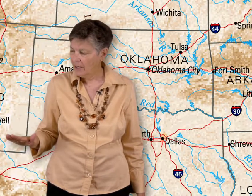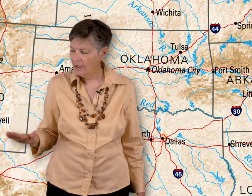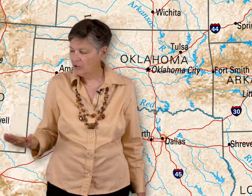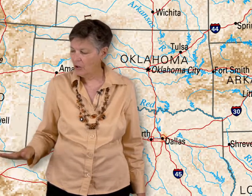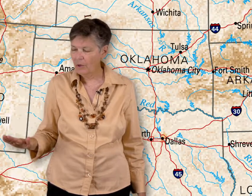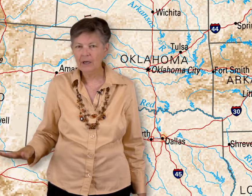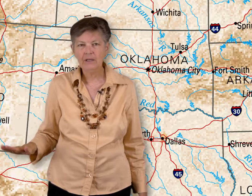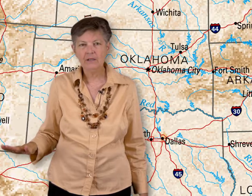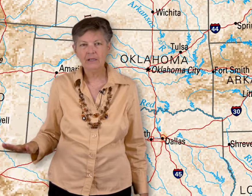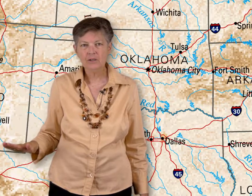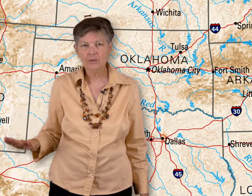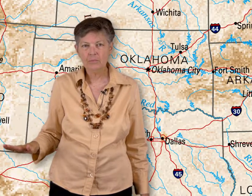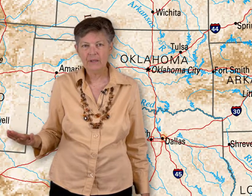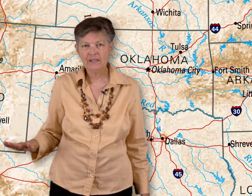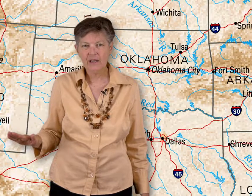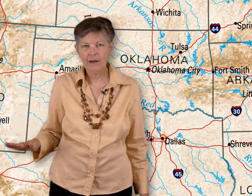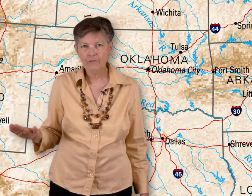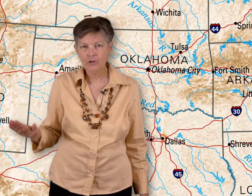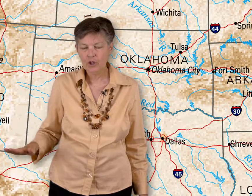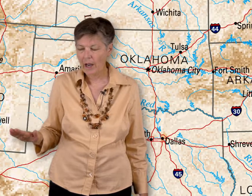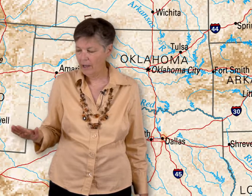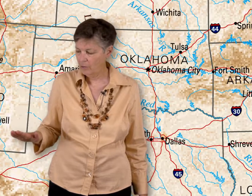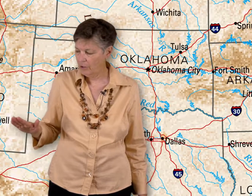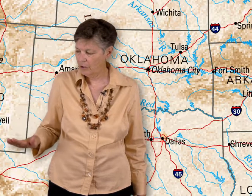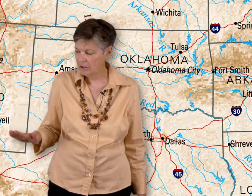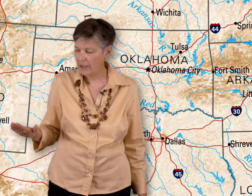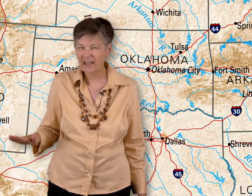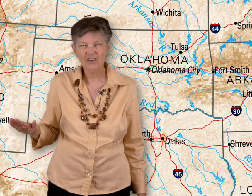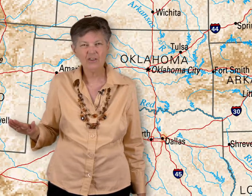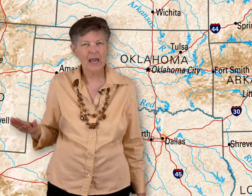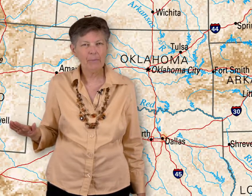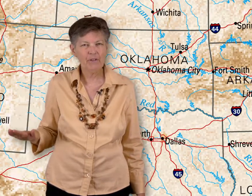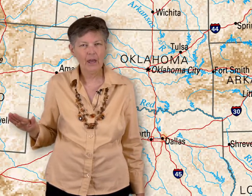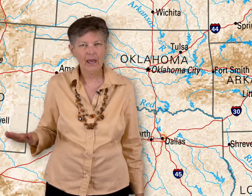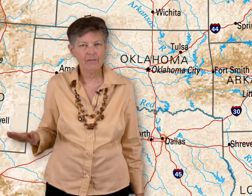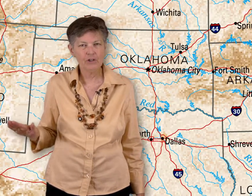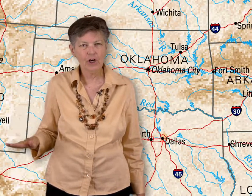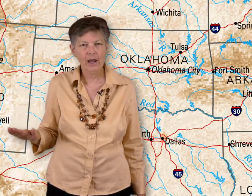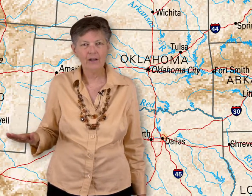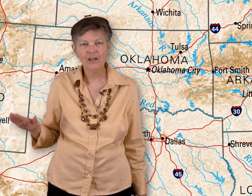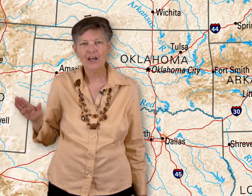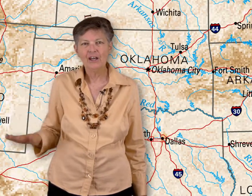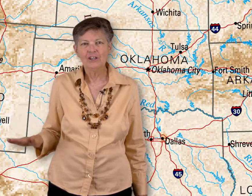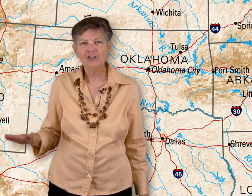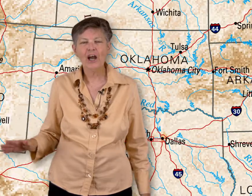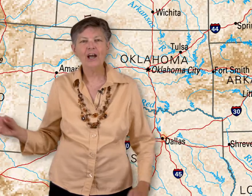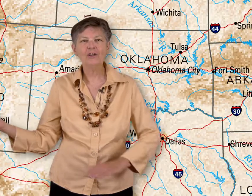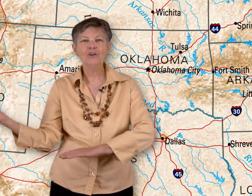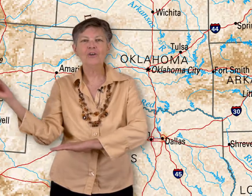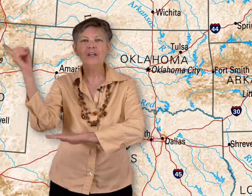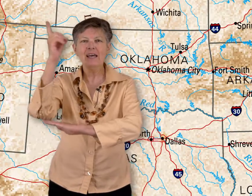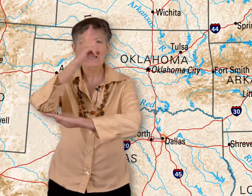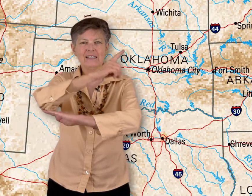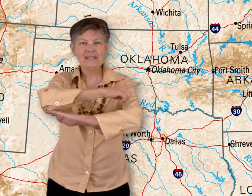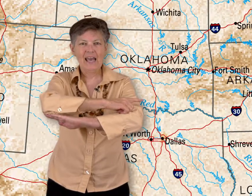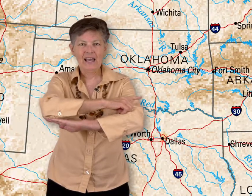So we're going to, this would be the sign for child, where you just like, you're tapping the head of a child. Childhood days.